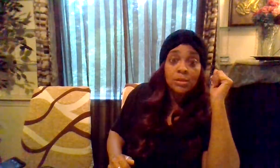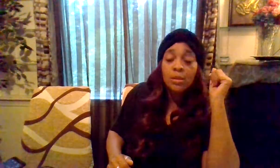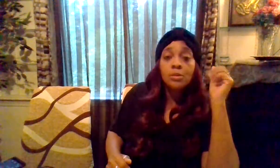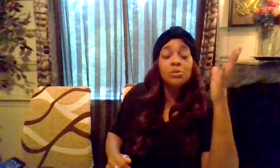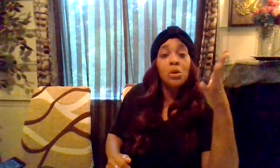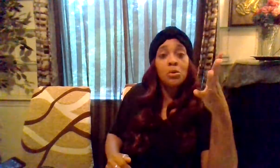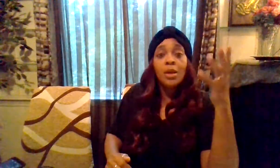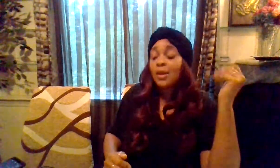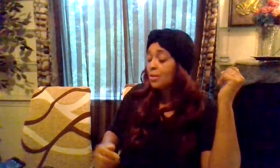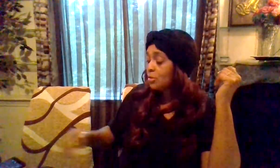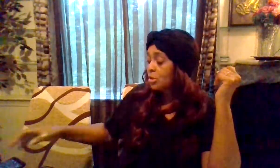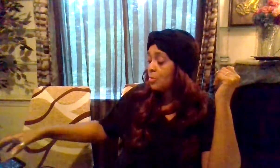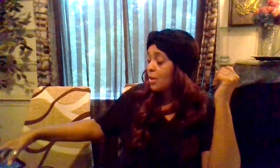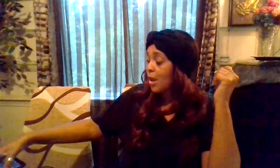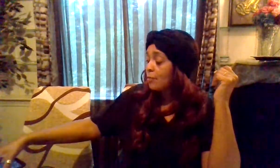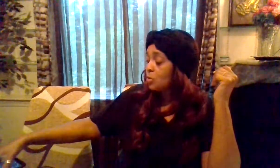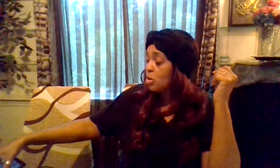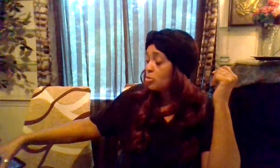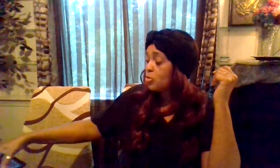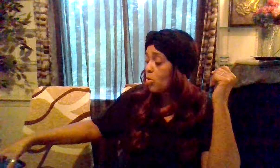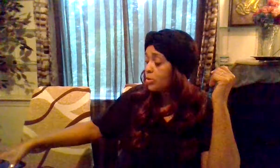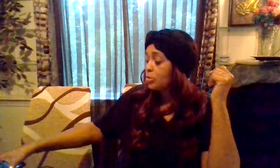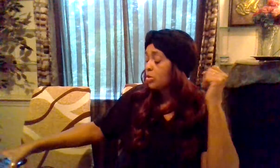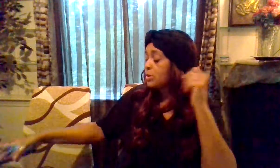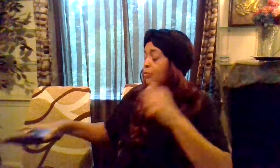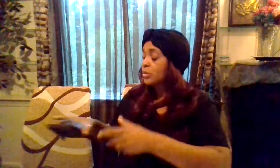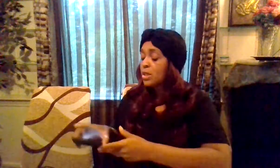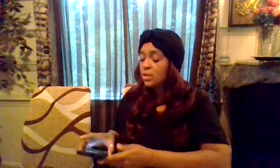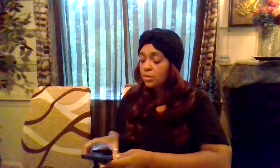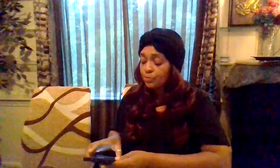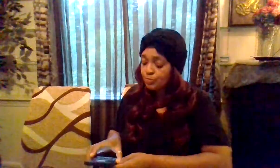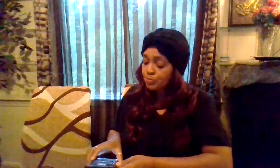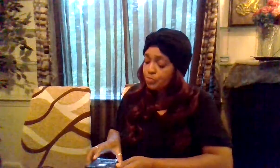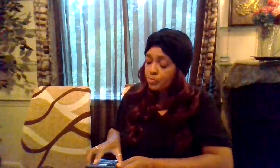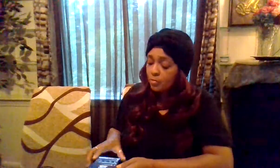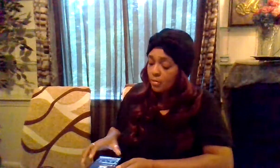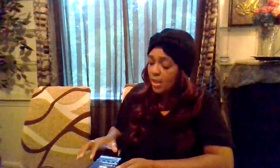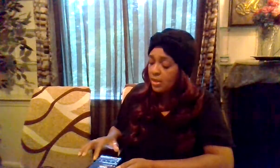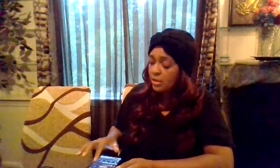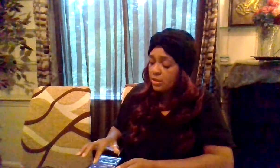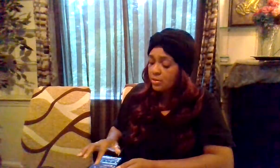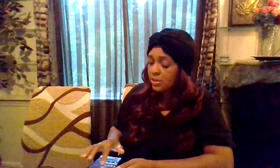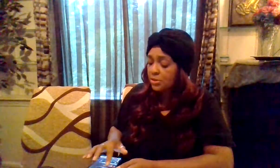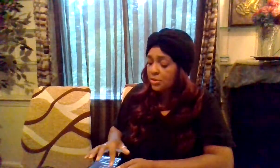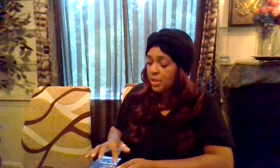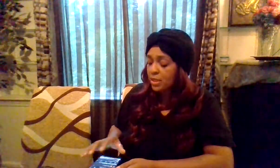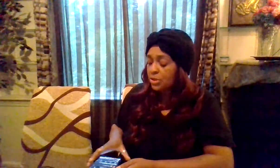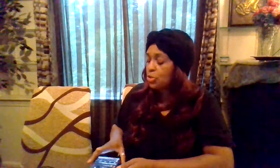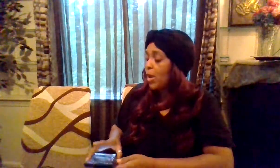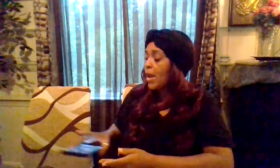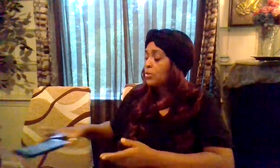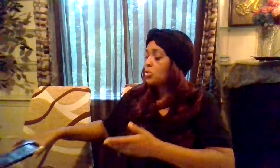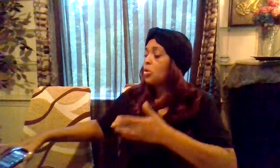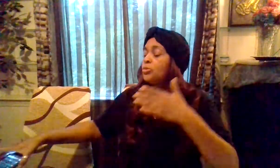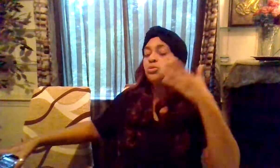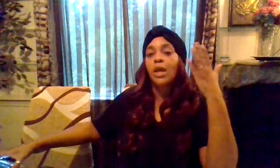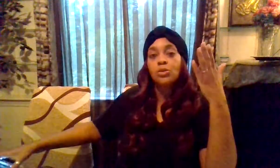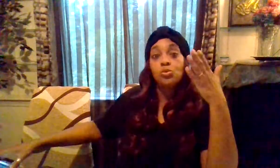you know and it'll just be like you know you're going through those different things and these are the things that you had to go through like you